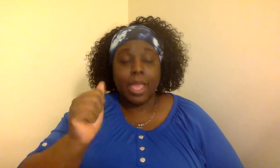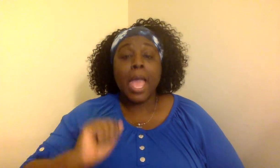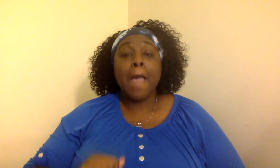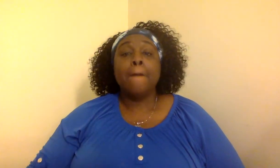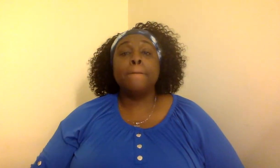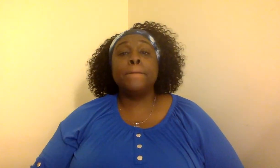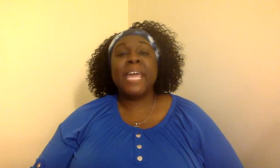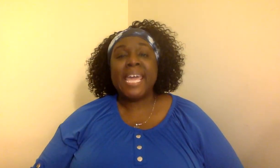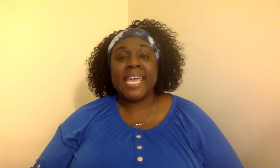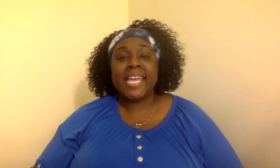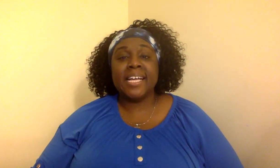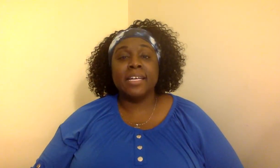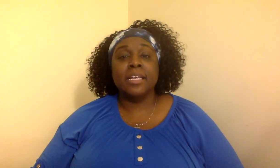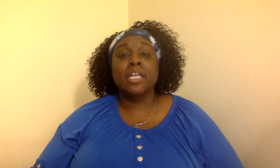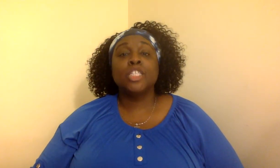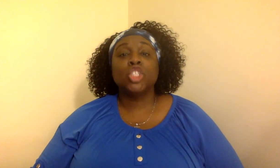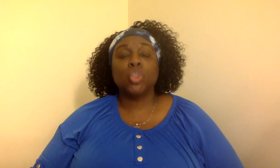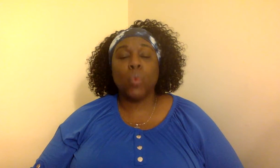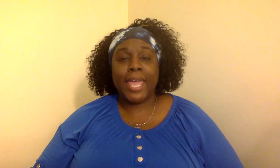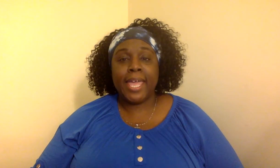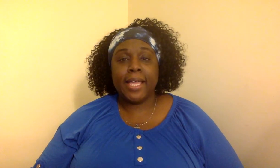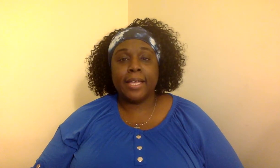Pig twig.